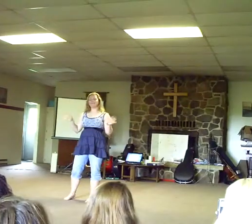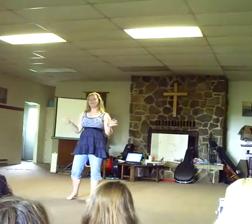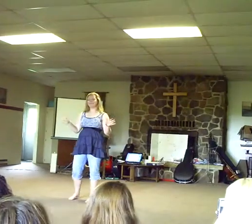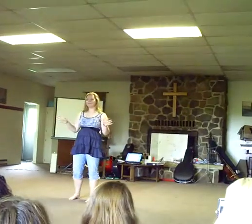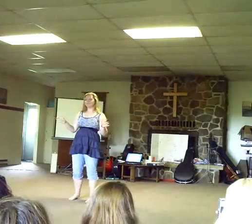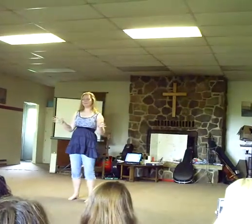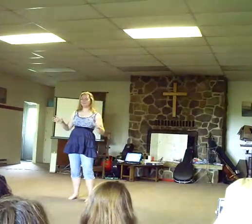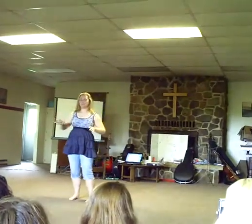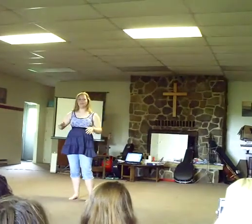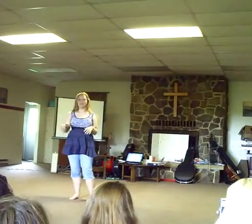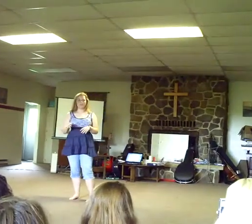there.